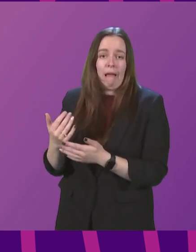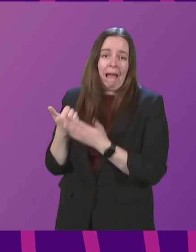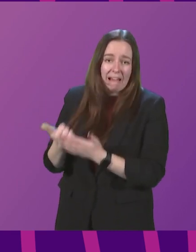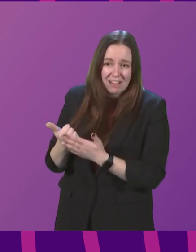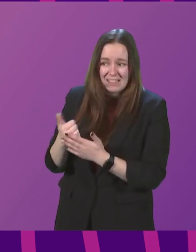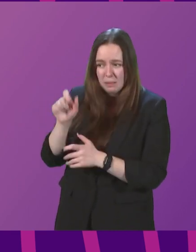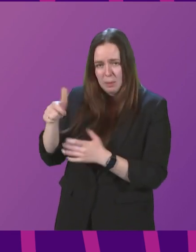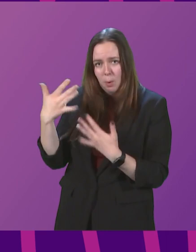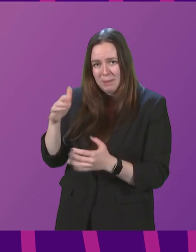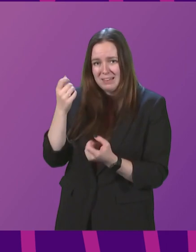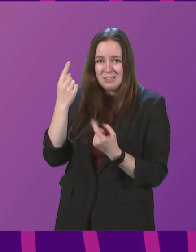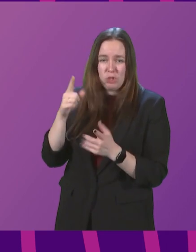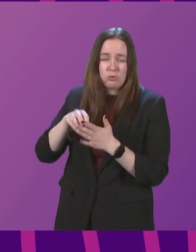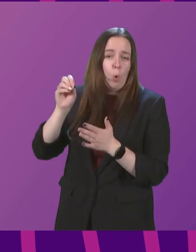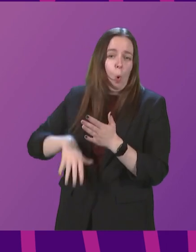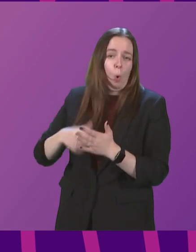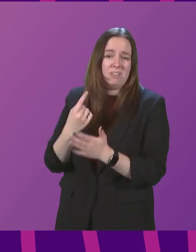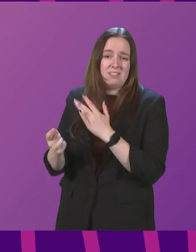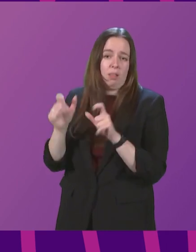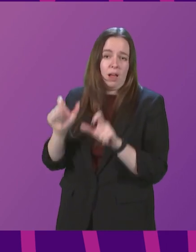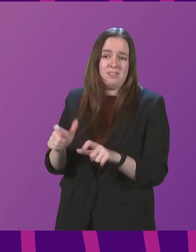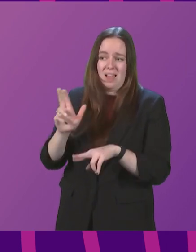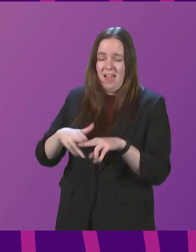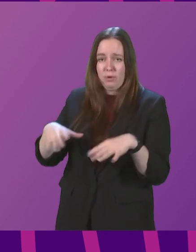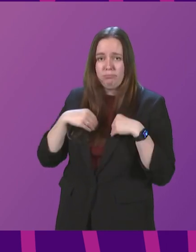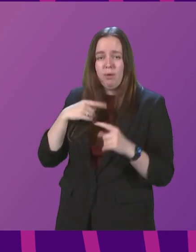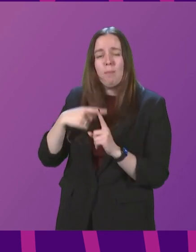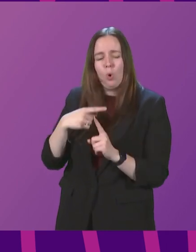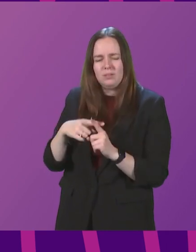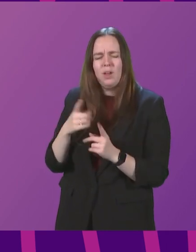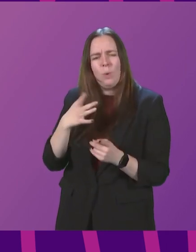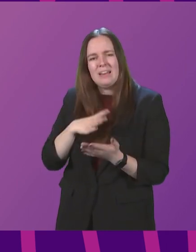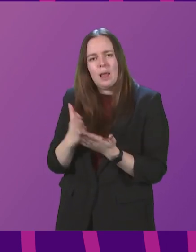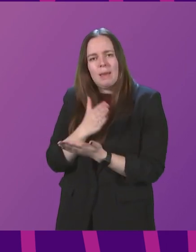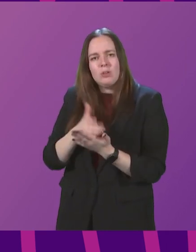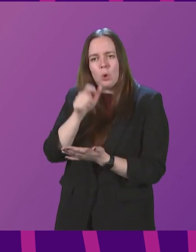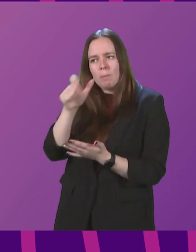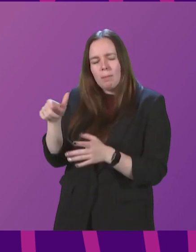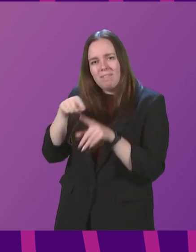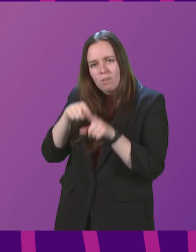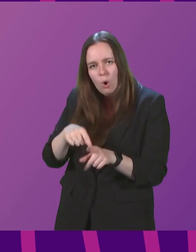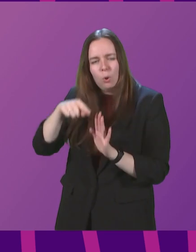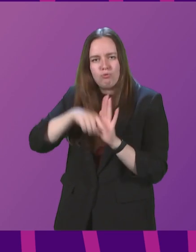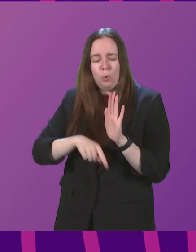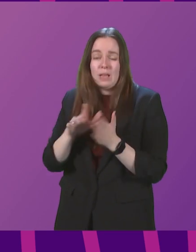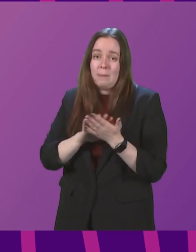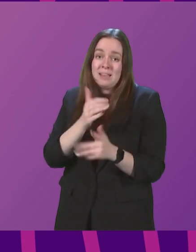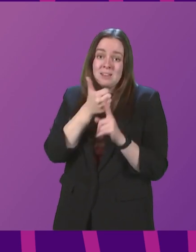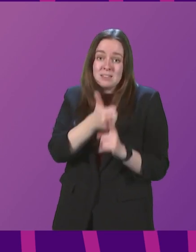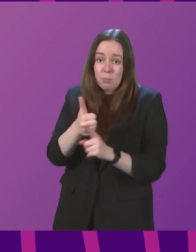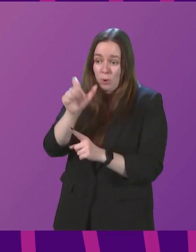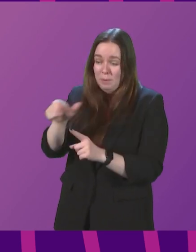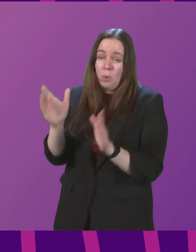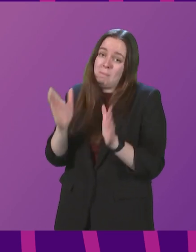scrapping self-isolation for those who test positive. We need to ensure public compliance with measures, and that means supporting those who need to